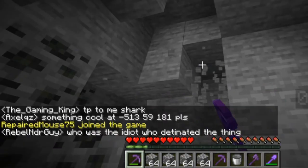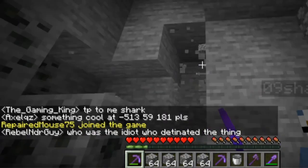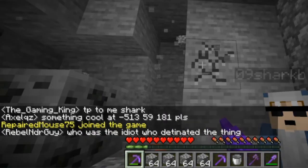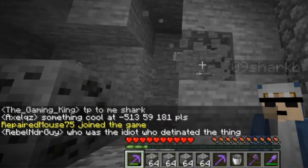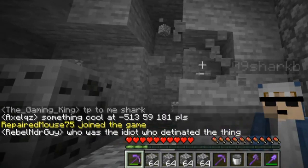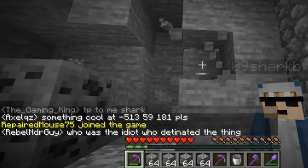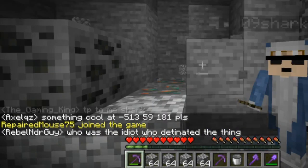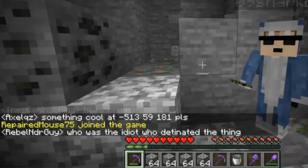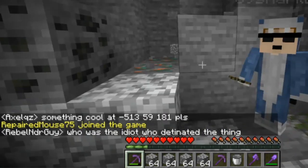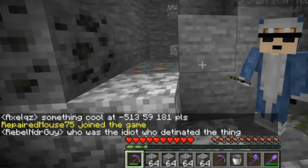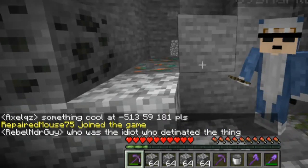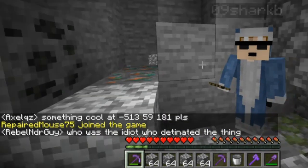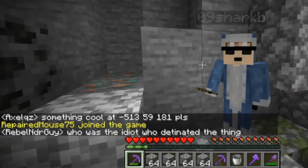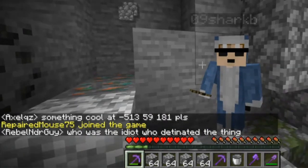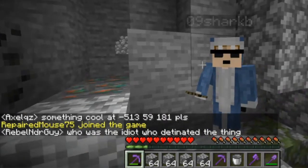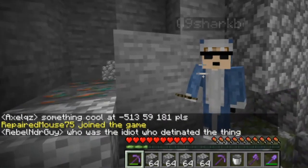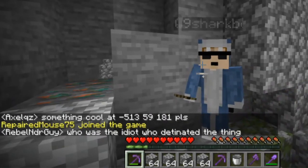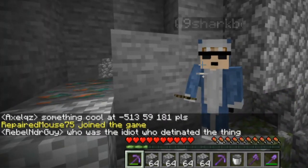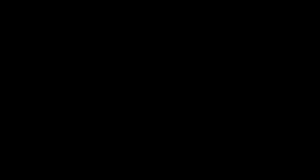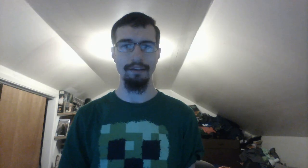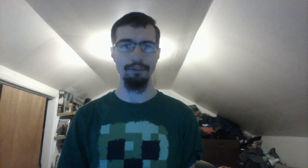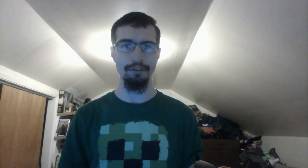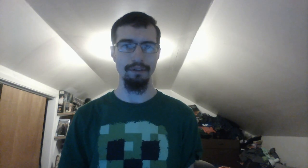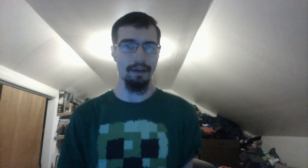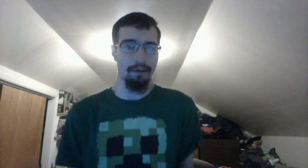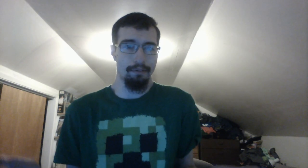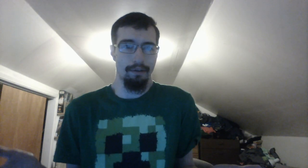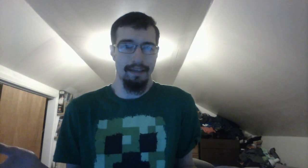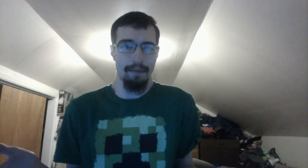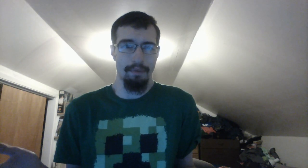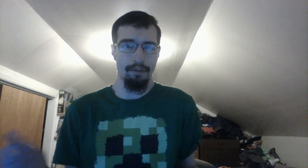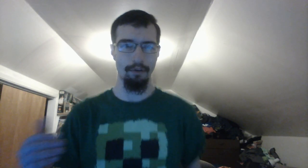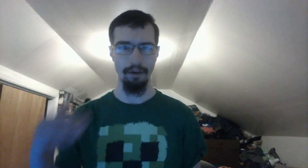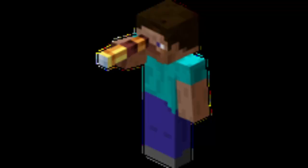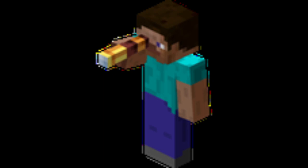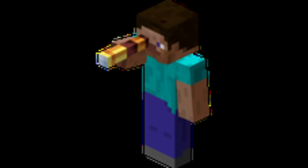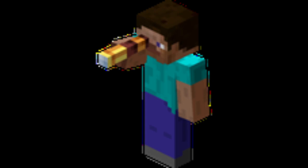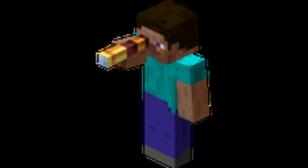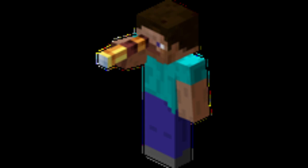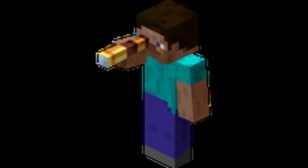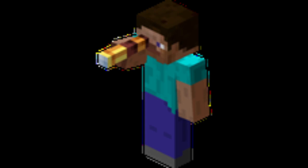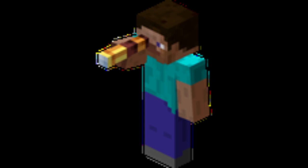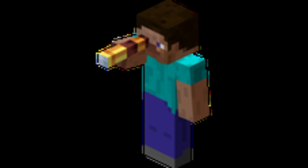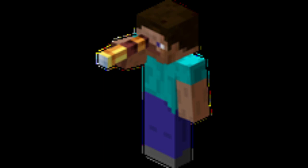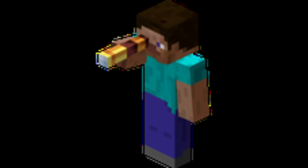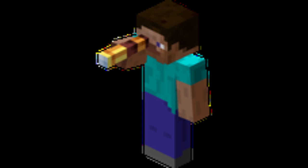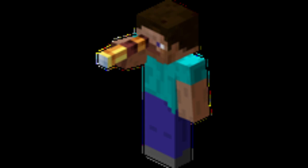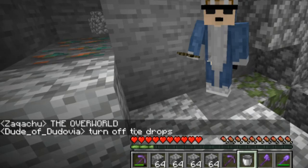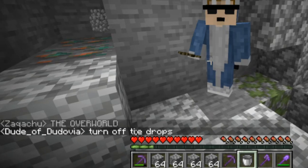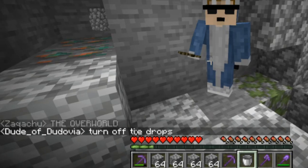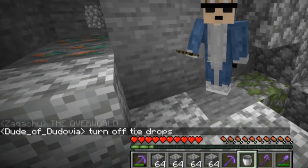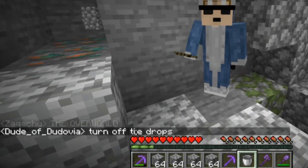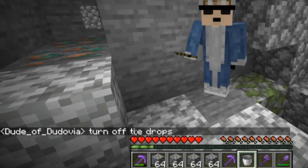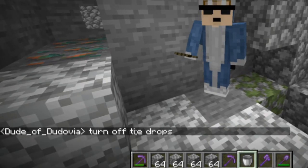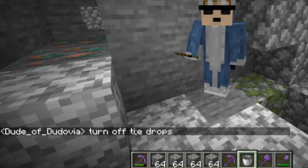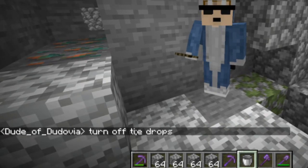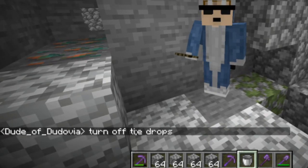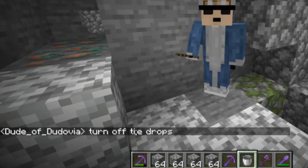cave when I noticed Shark was right next to me. Not sure how long he had been there or how long he had been watching me. I turned to face him before